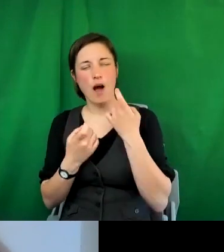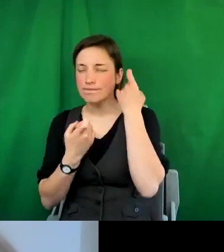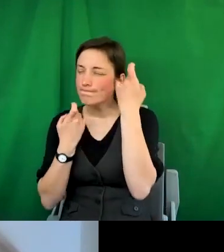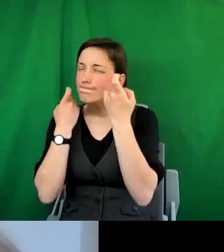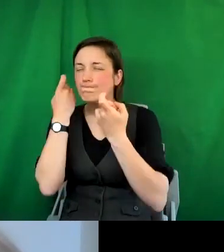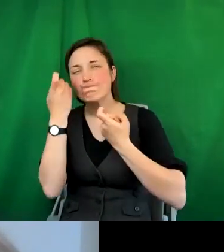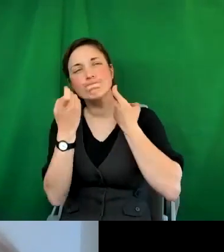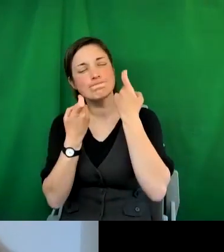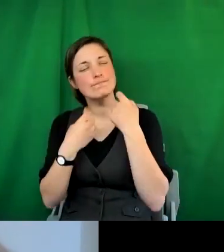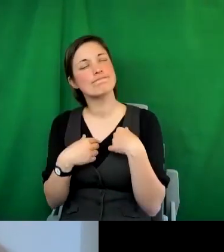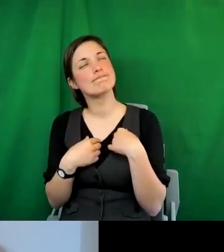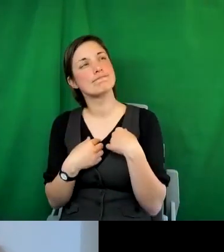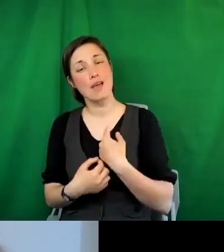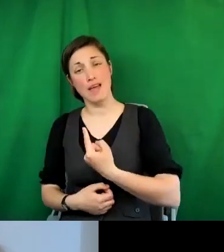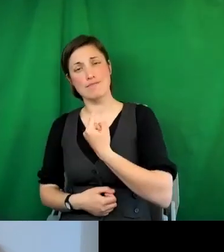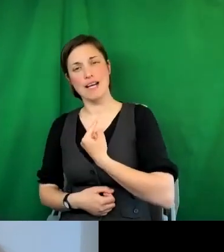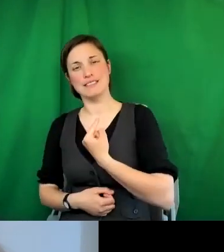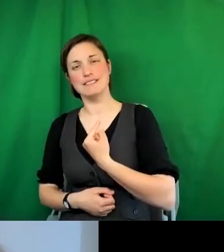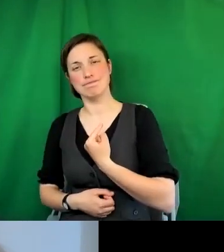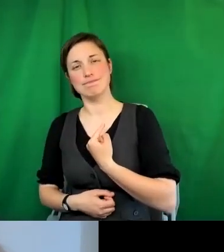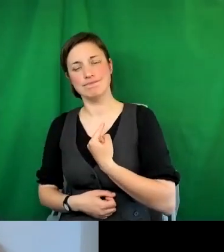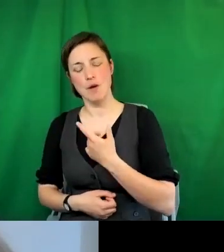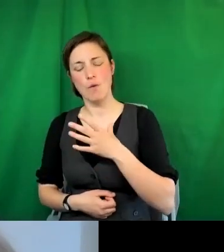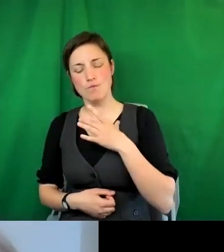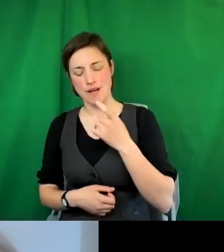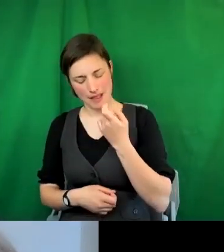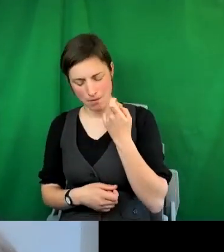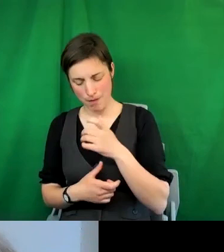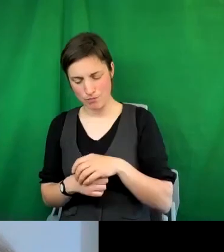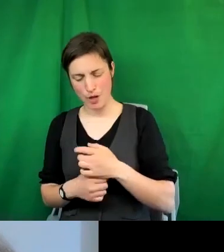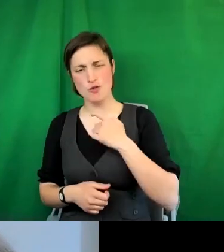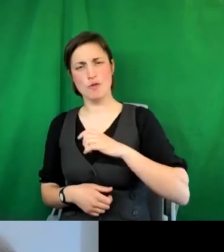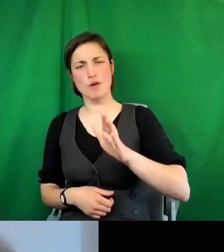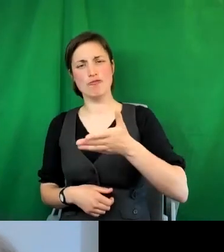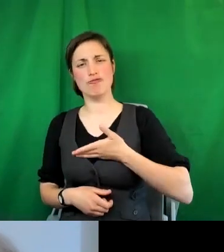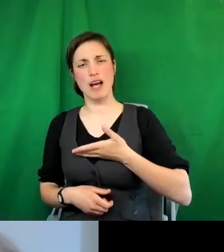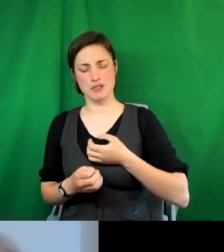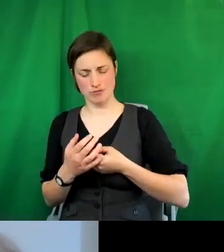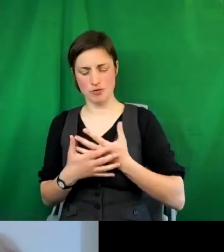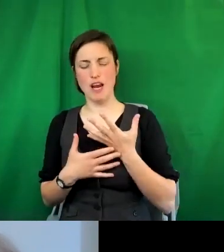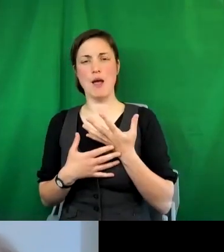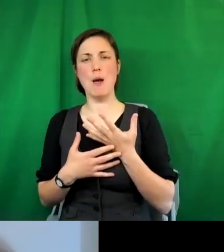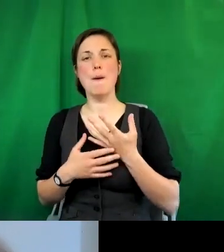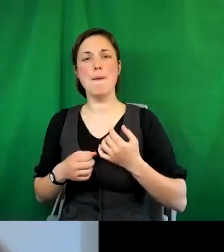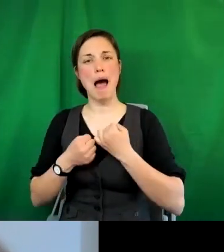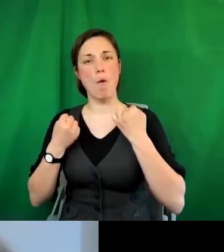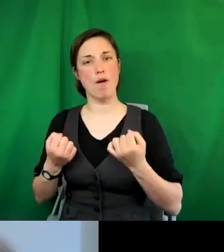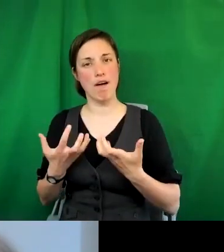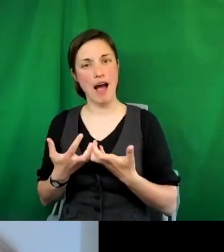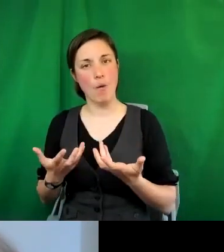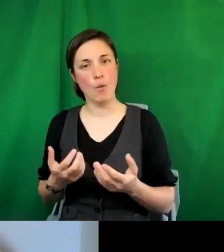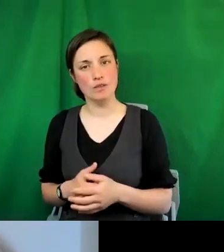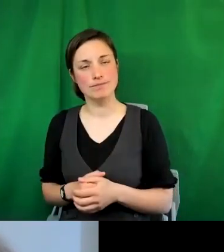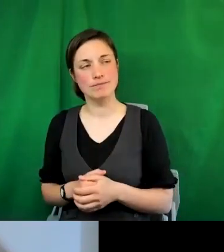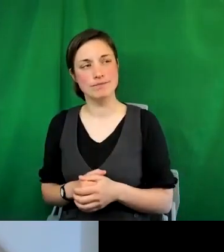takeaway is how human rights approach adds power. And it was really useful to hear the example of how a human rights based